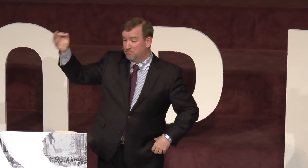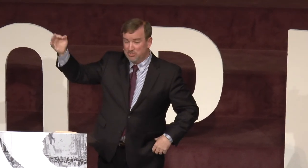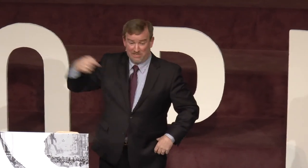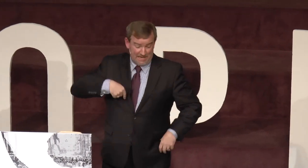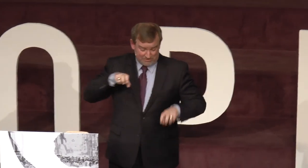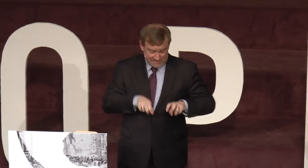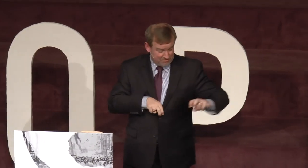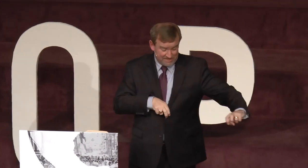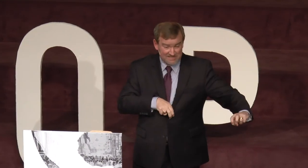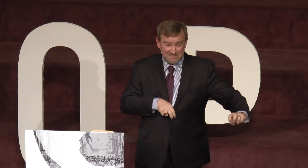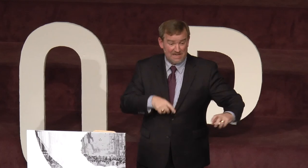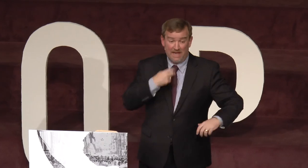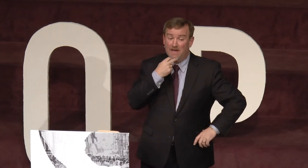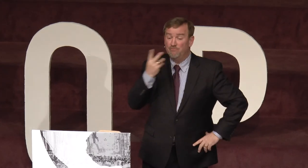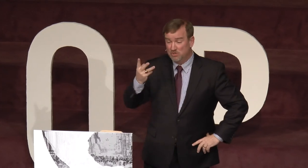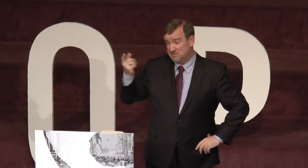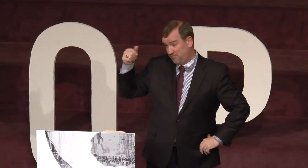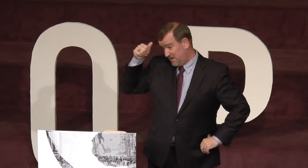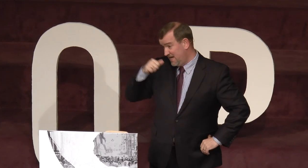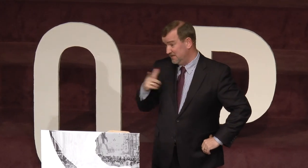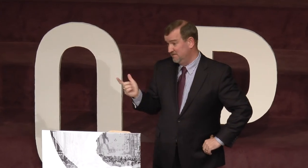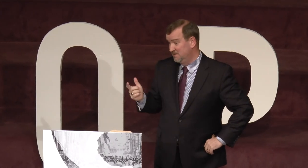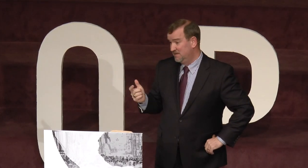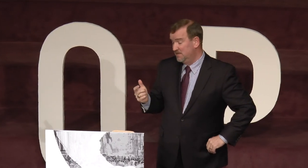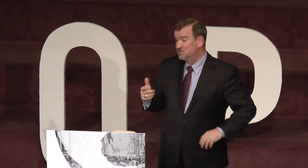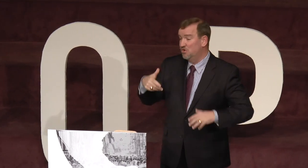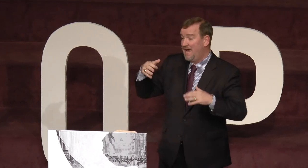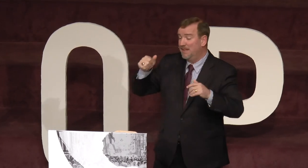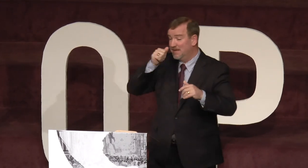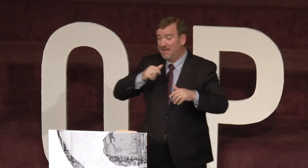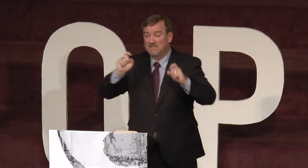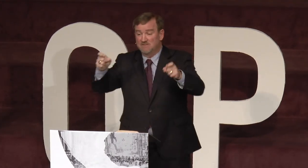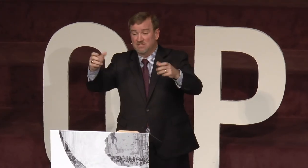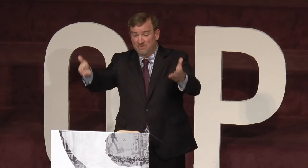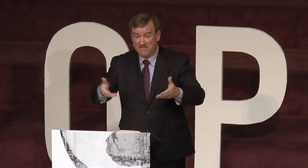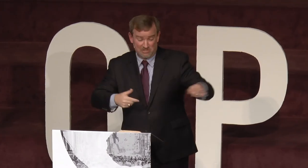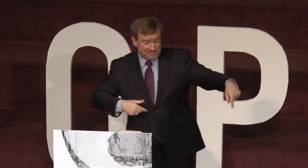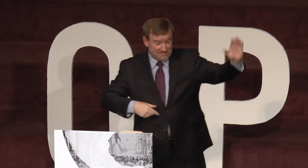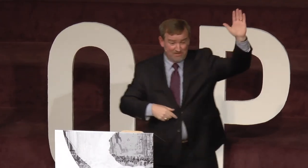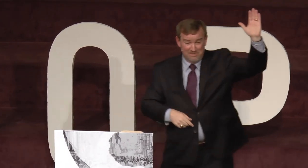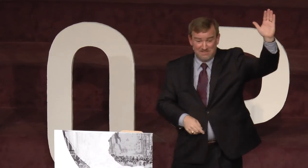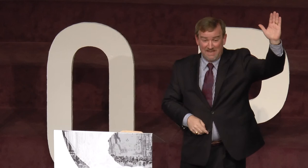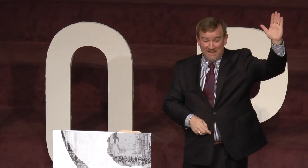preaching, and I'm sitting right next to this guy, and I'm voicing for Alan. So Alan, Alan gives the invitation that this guy raised his hand.